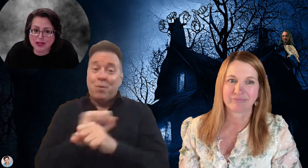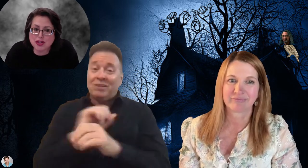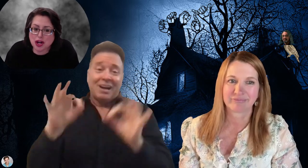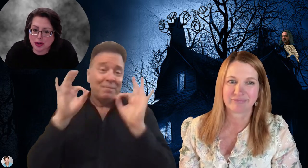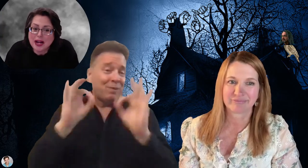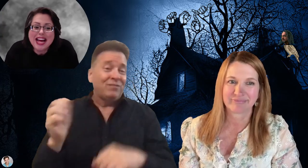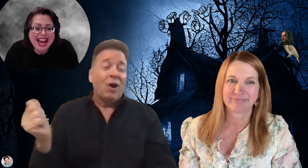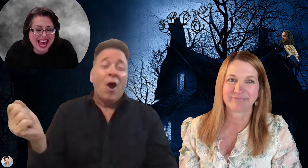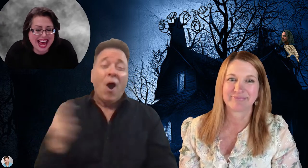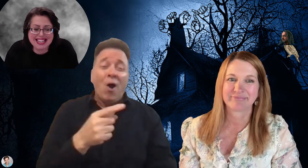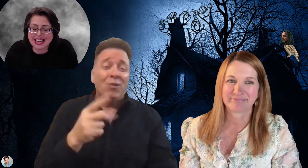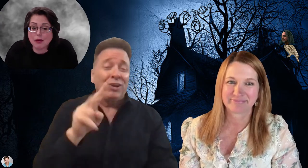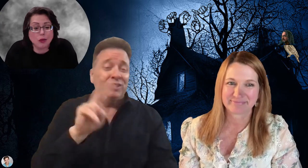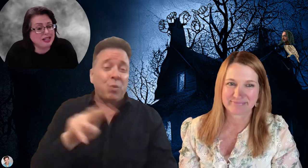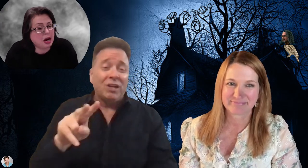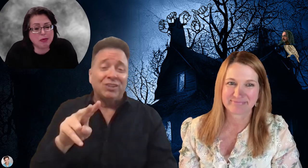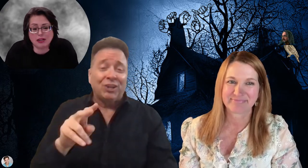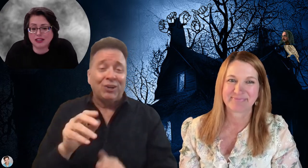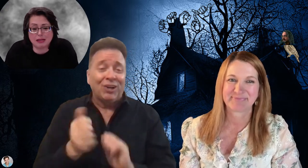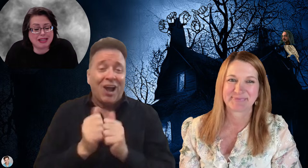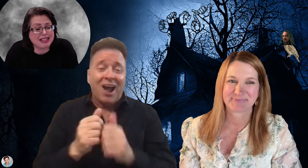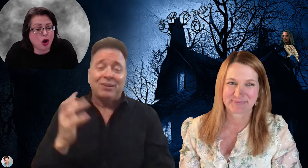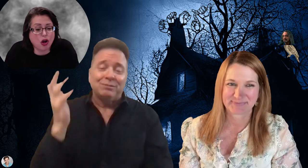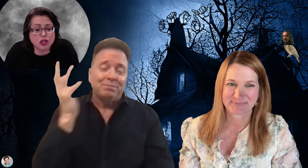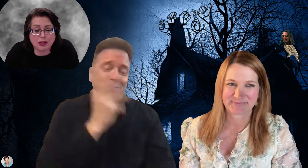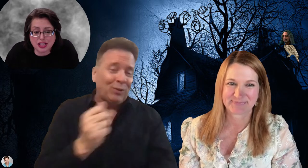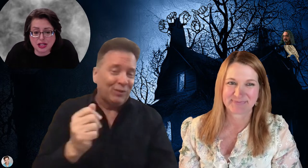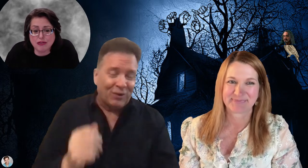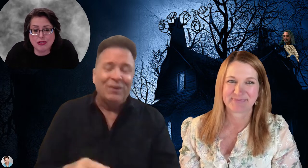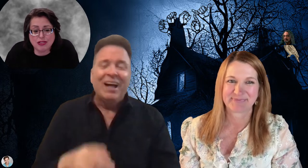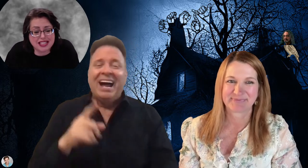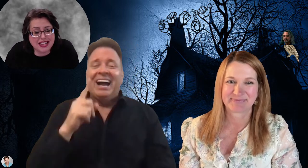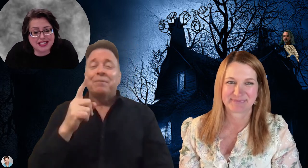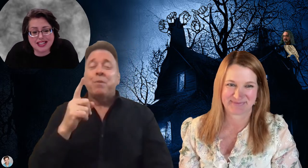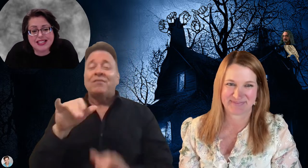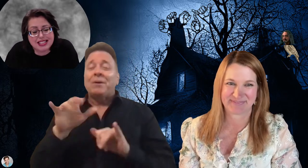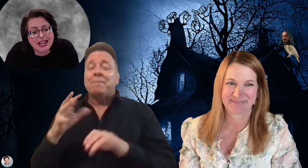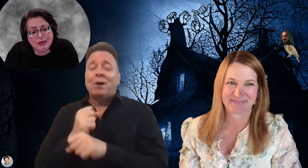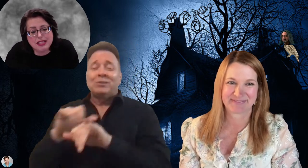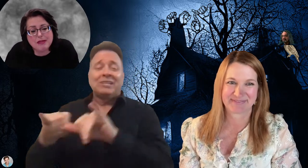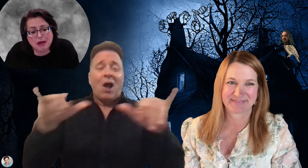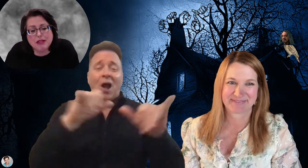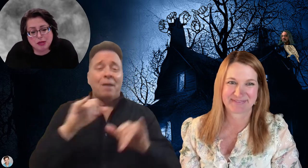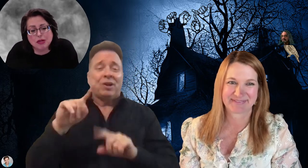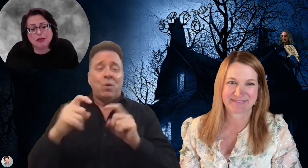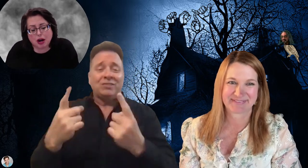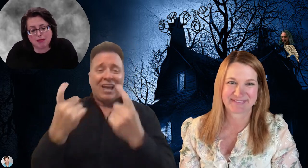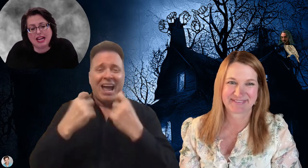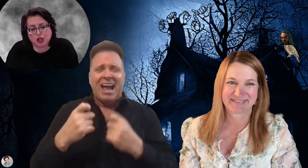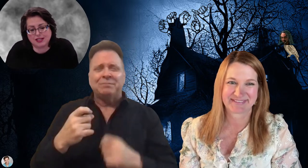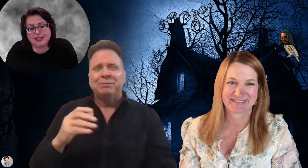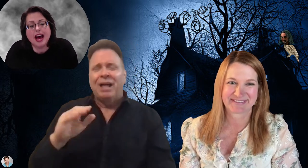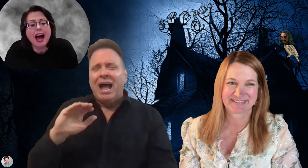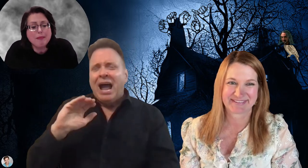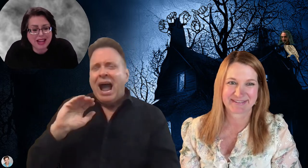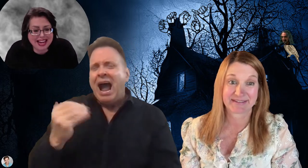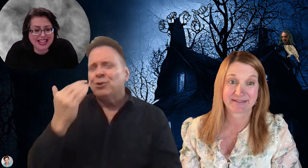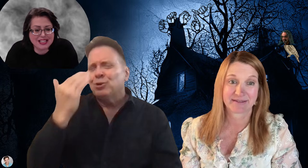on the show. And it worked out perfectly because all 22 of those contestants, it was beautiful combinations. And